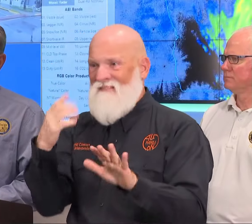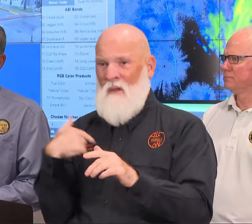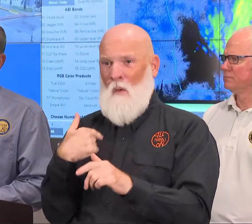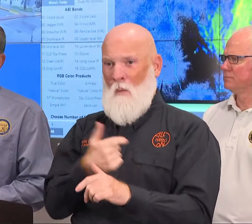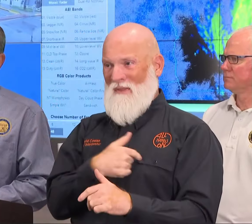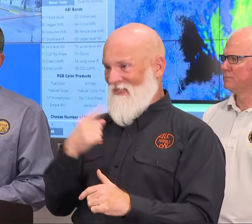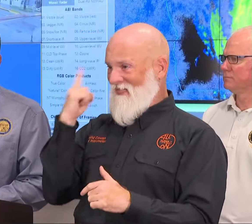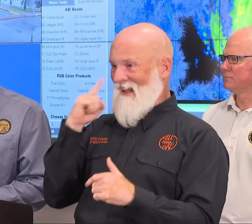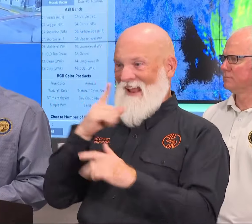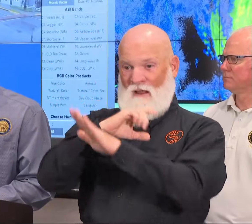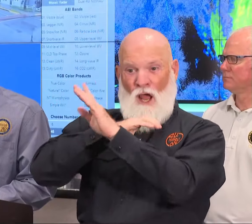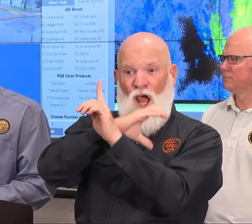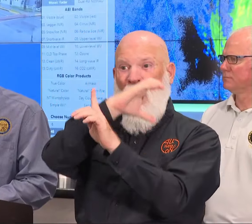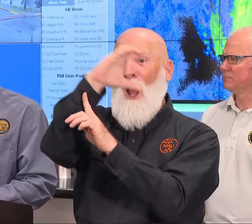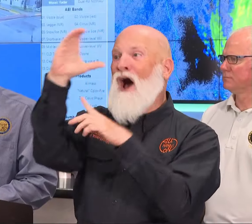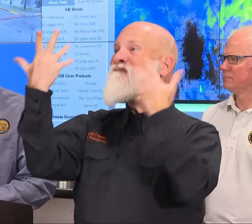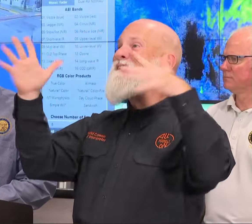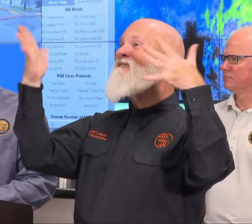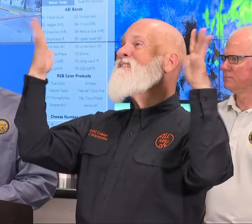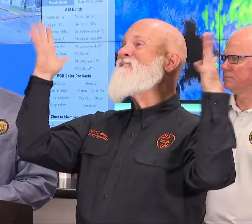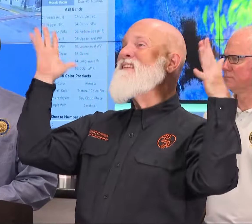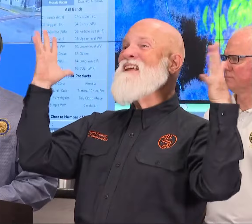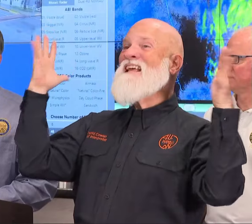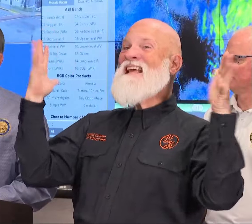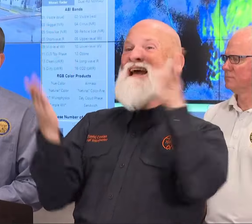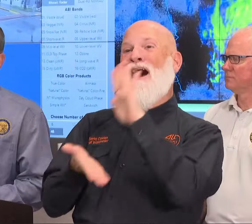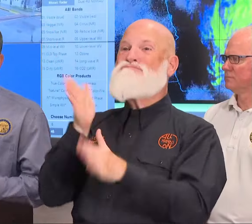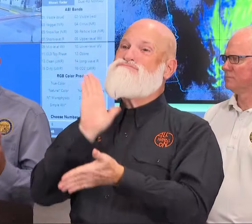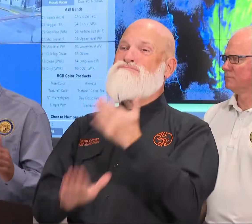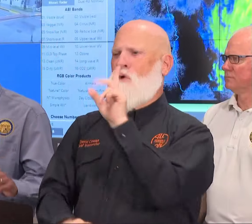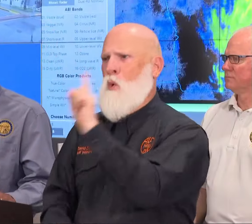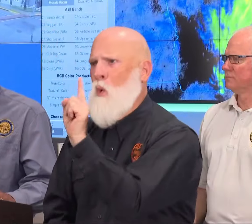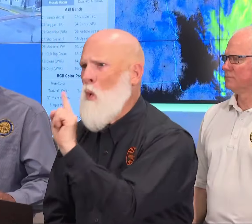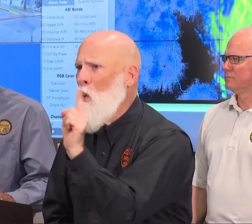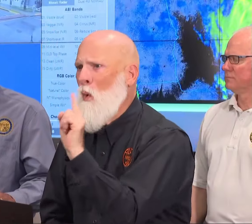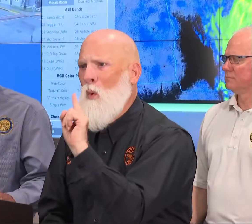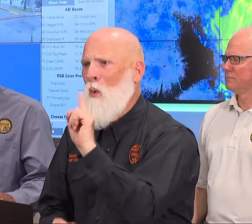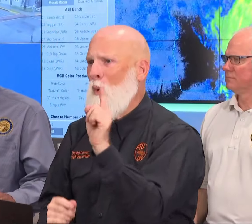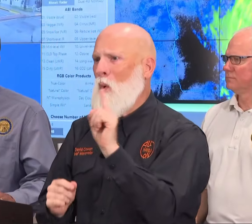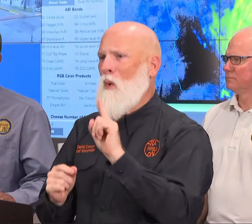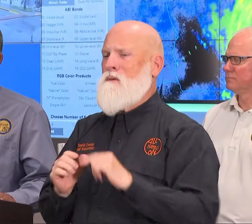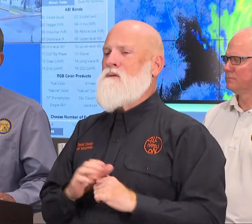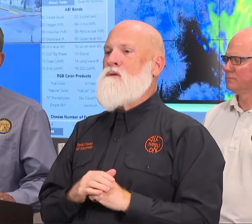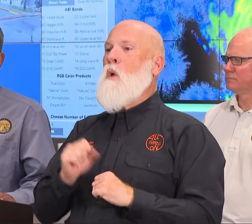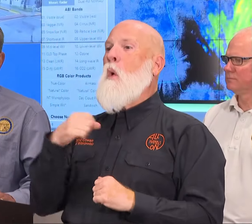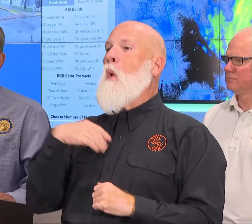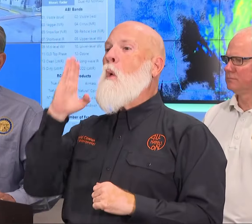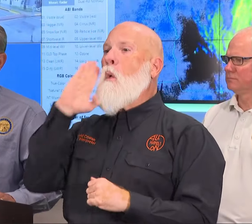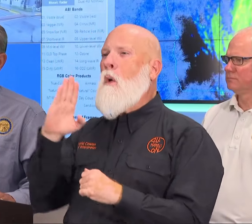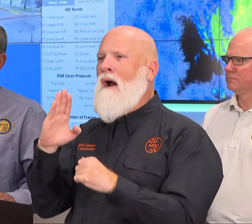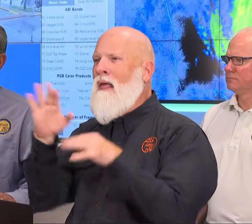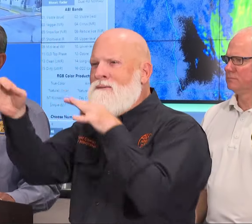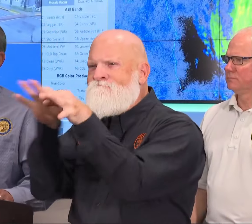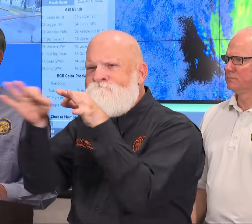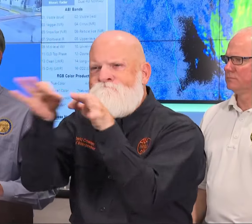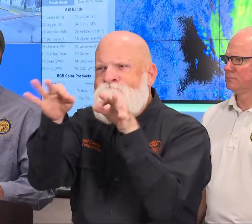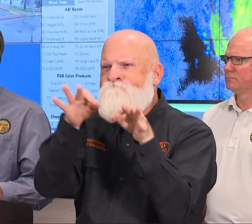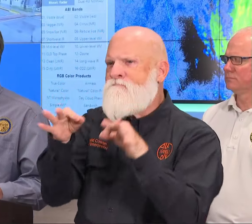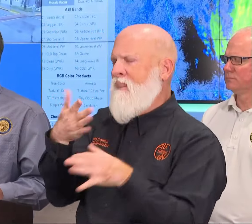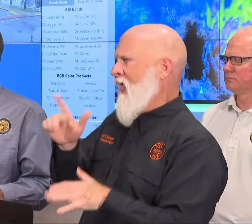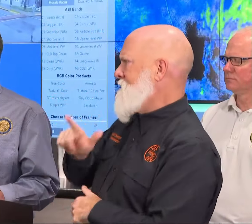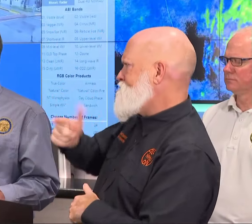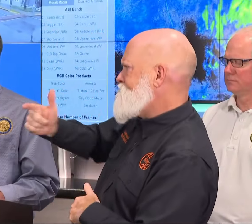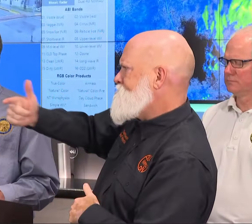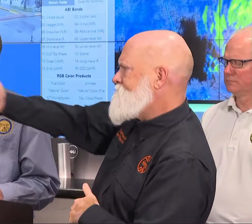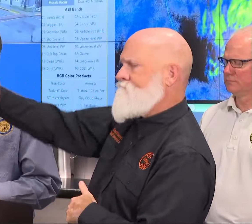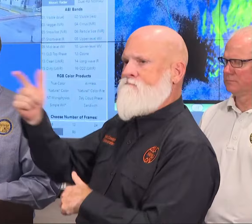General Wilson will speak more to what their efforts have been. And then certainly we have the whole team up here that can answer questions. The last